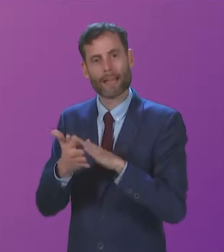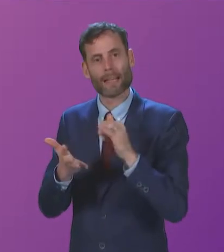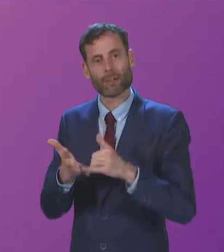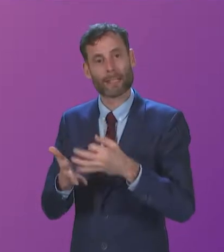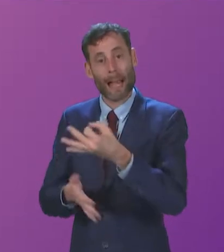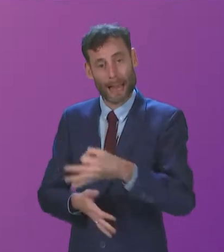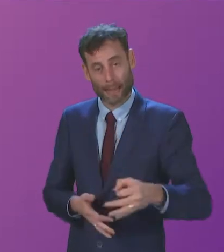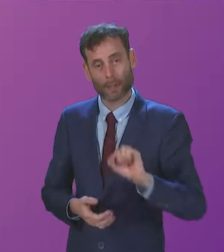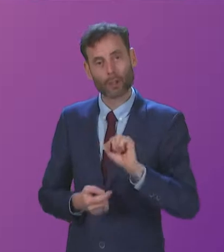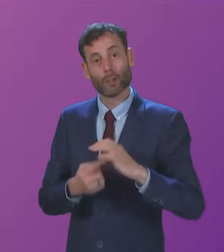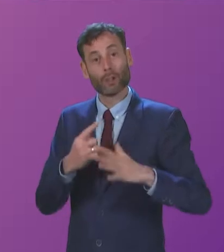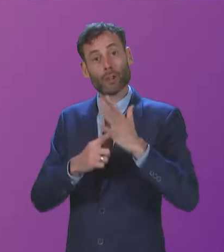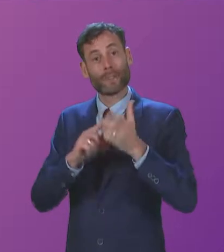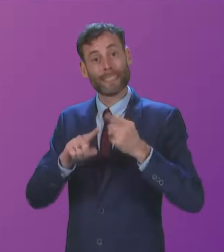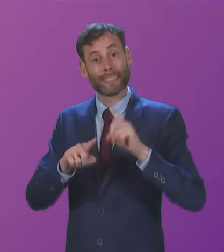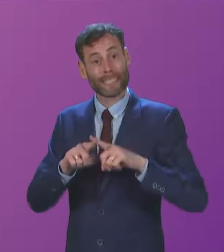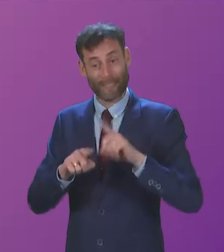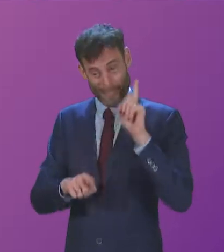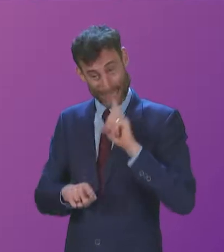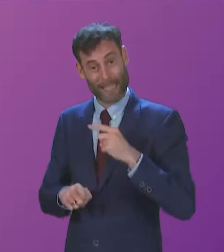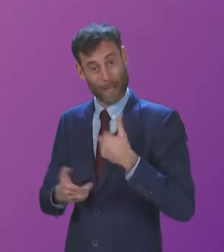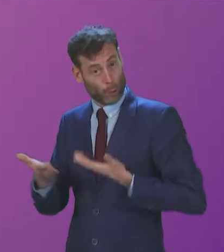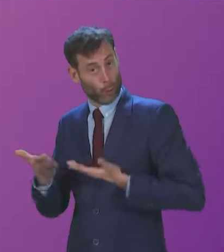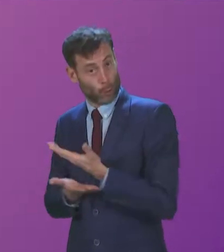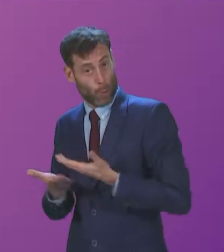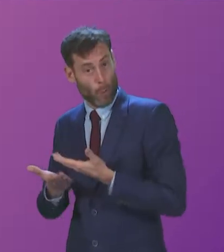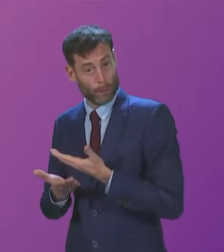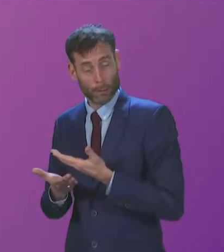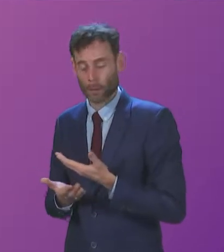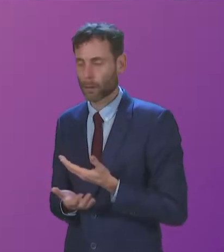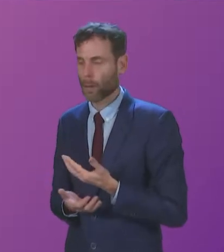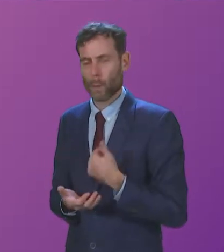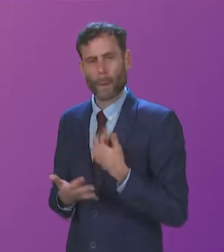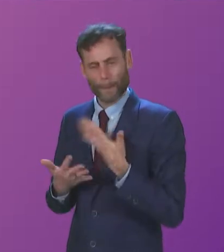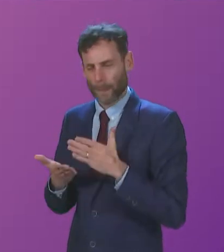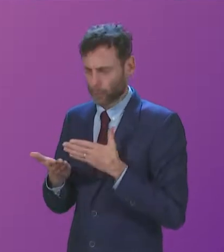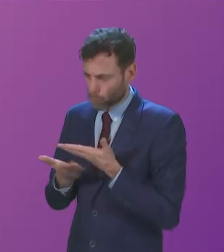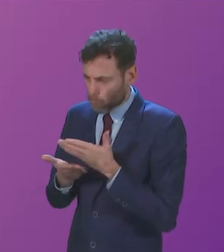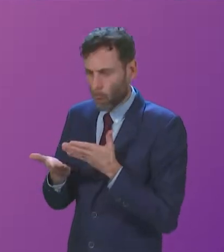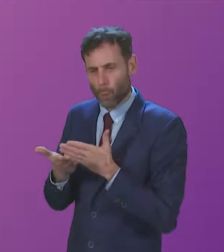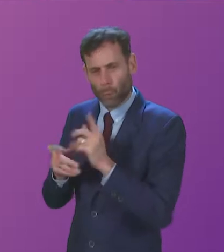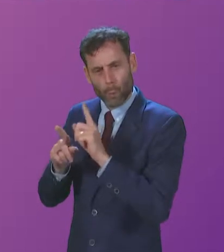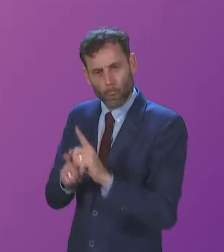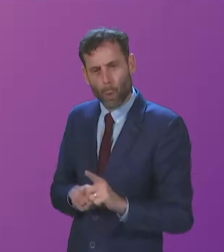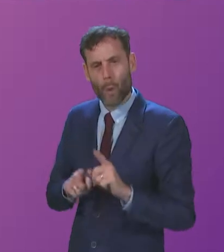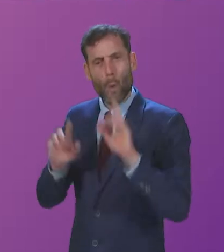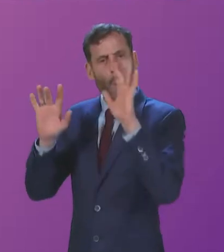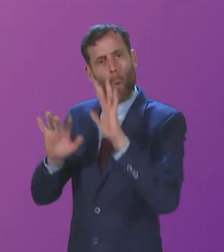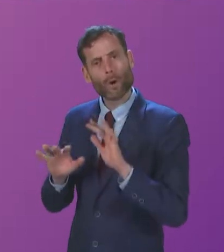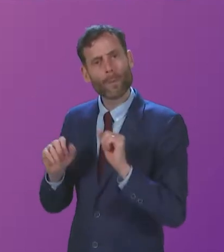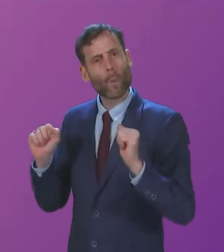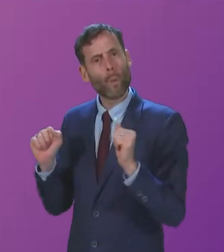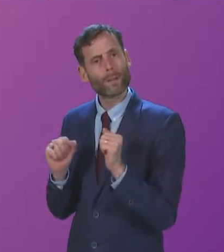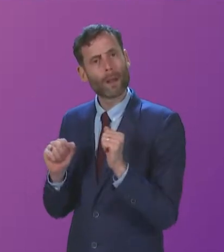the Chief Executive and the Chair, yesterday. We touched on, we didn't touch on, actually, went into quite a bit of detail on the autumn-winter vaccination